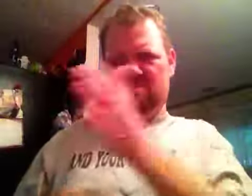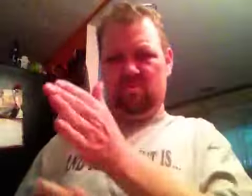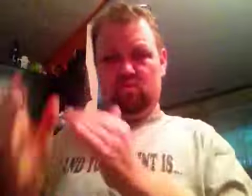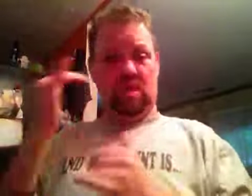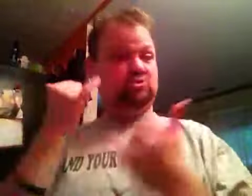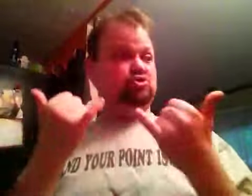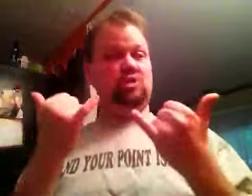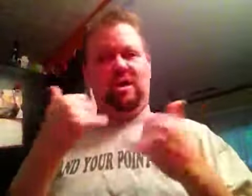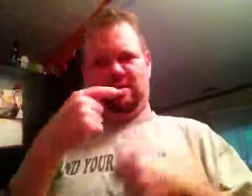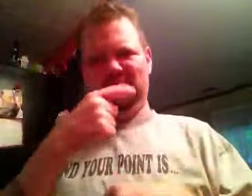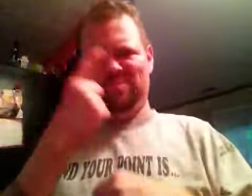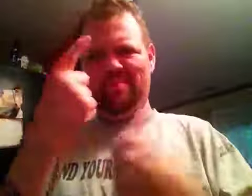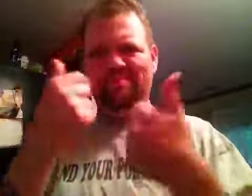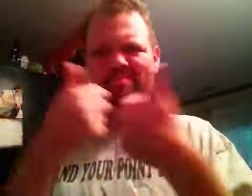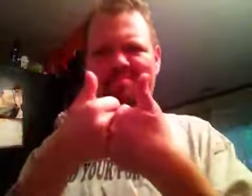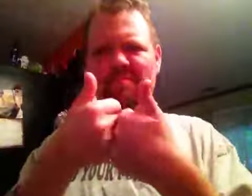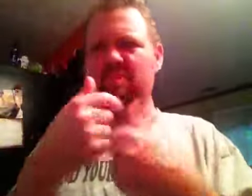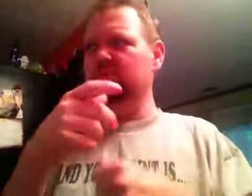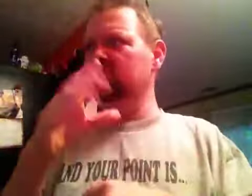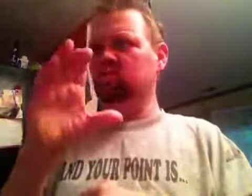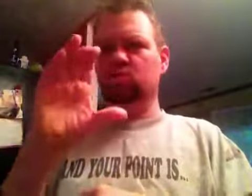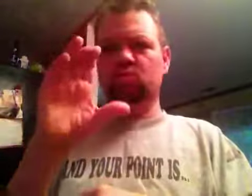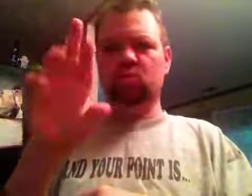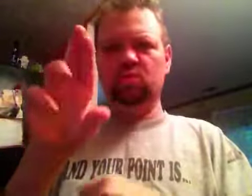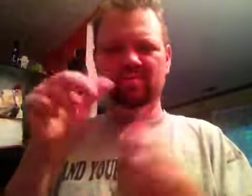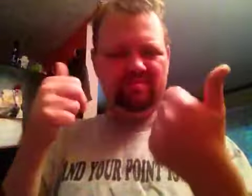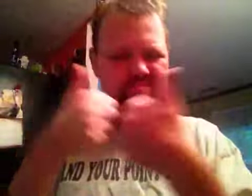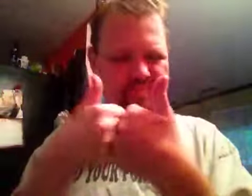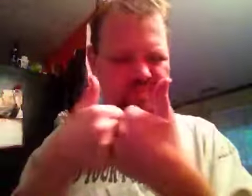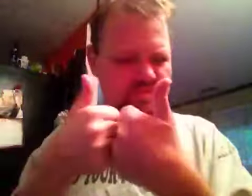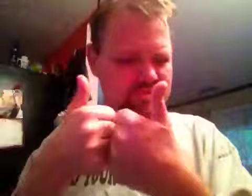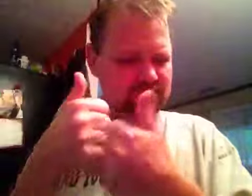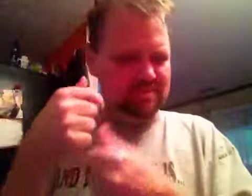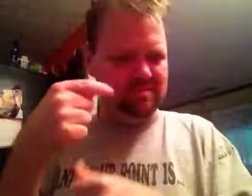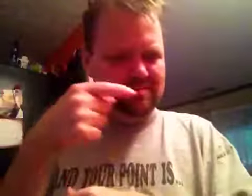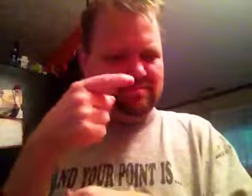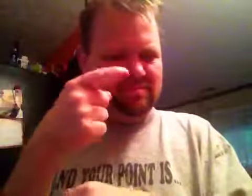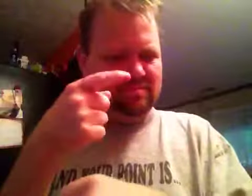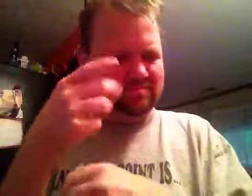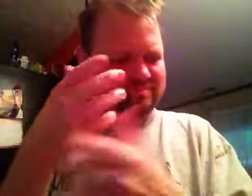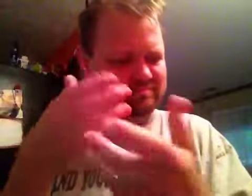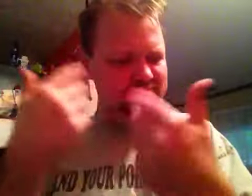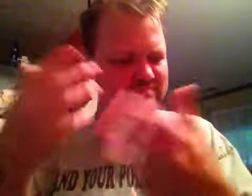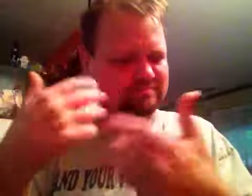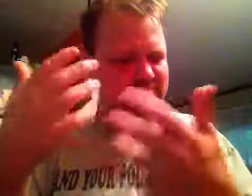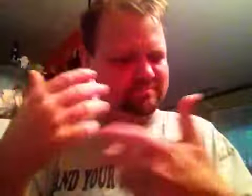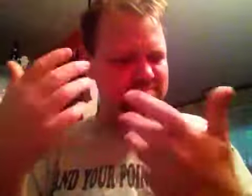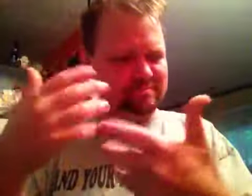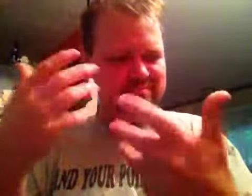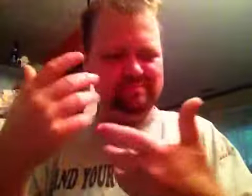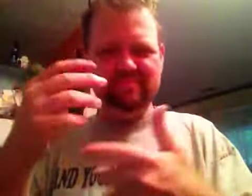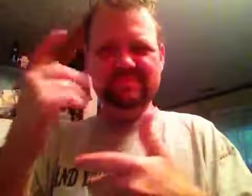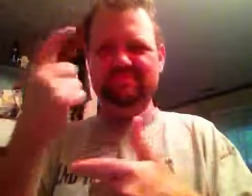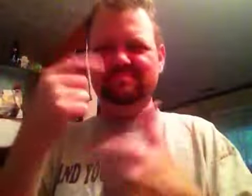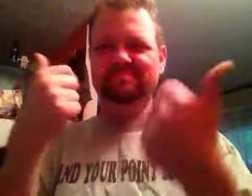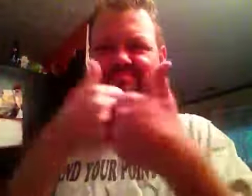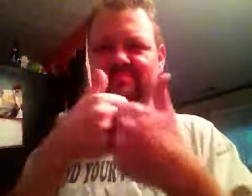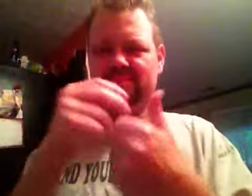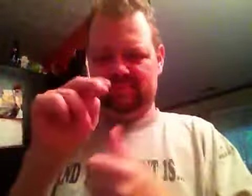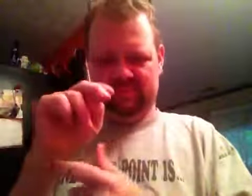You guys have a couple chances of winning the in the right It's be driven somewhere in the prize of Silicent,